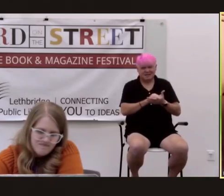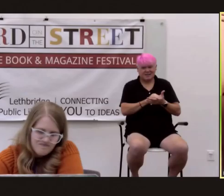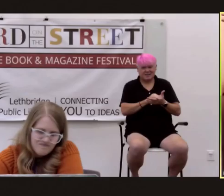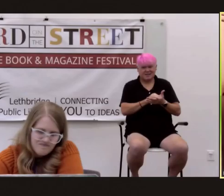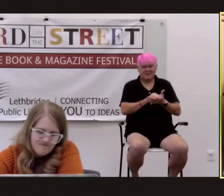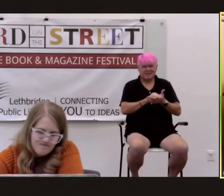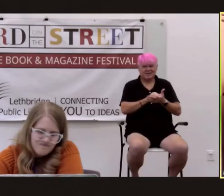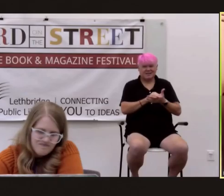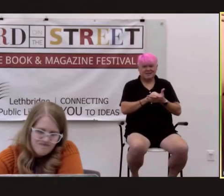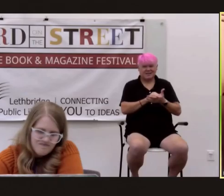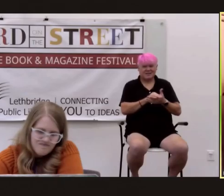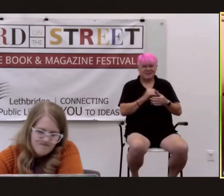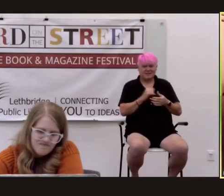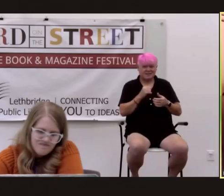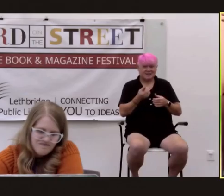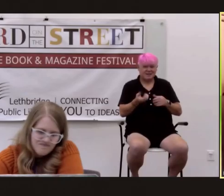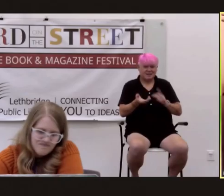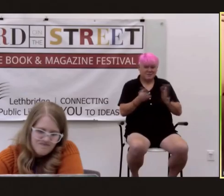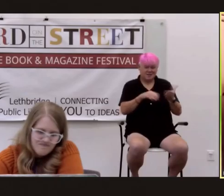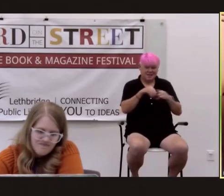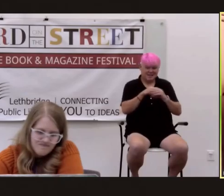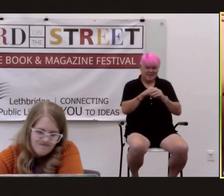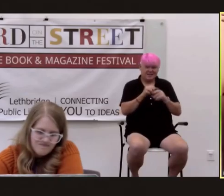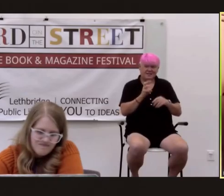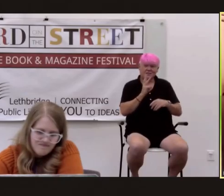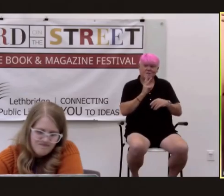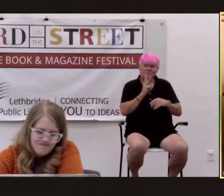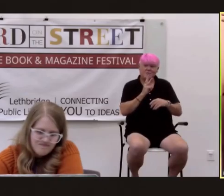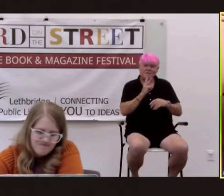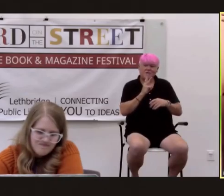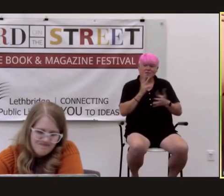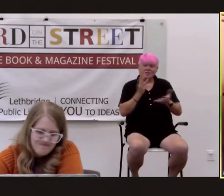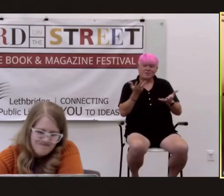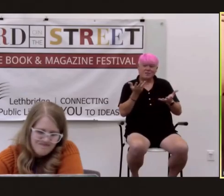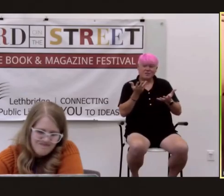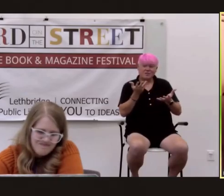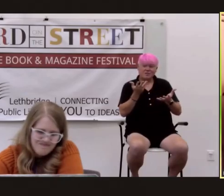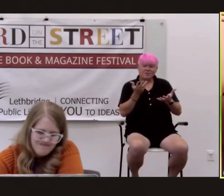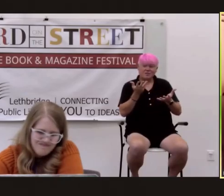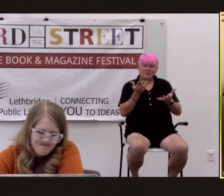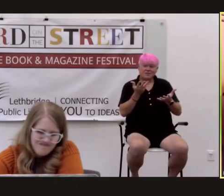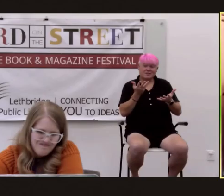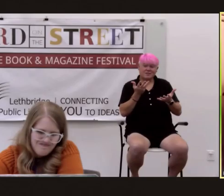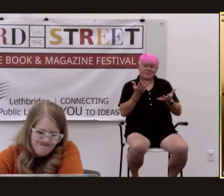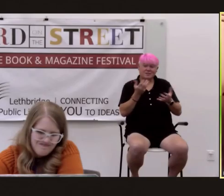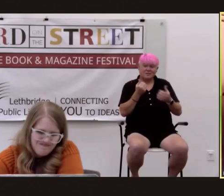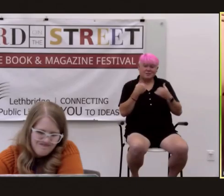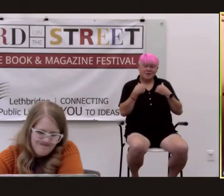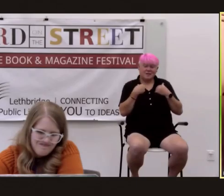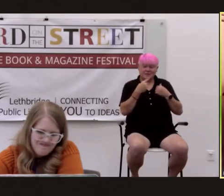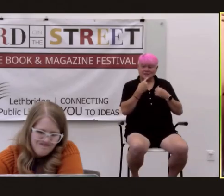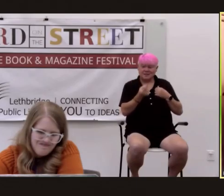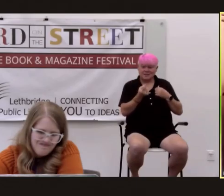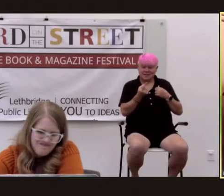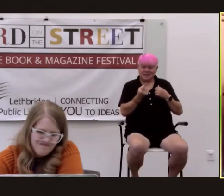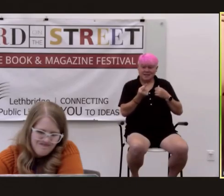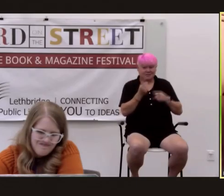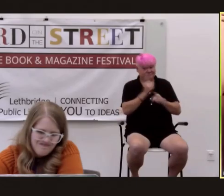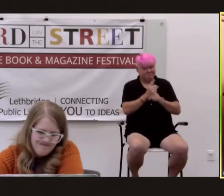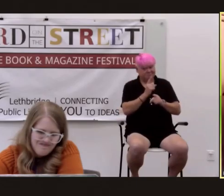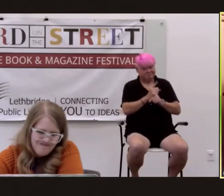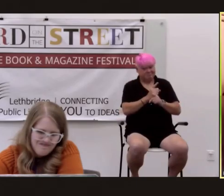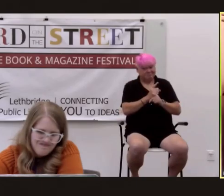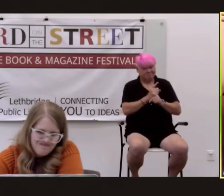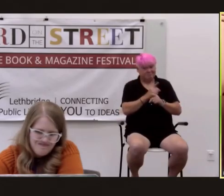novelist i'd be dead in the water especially as a polite canadian novelist i would have to say you're right you've